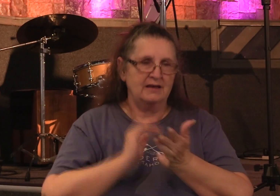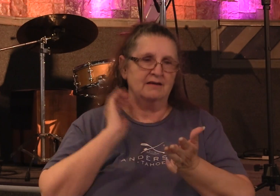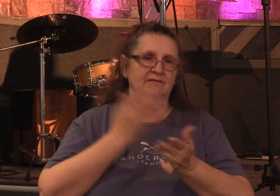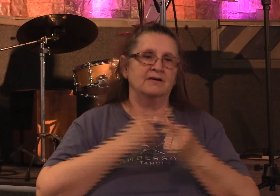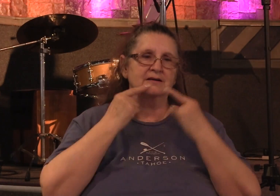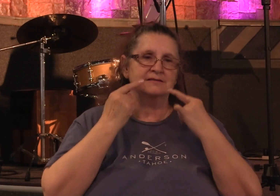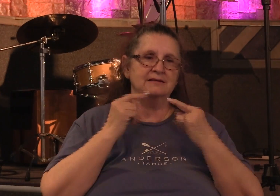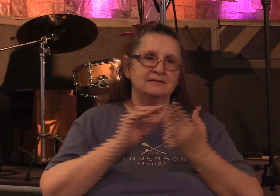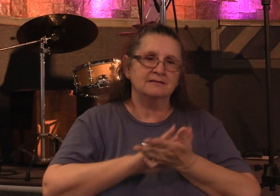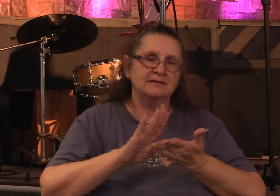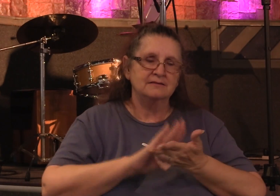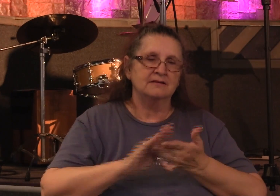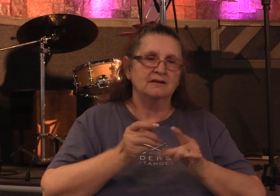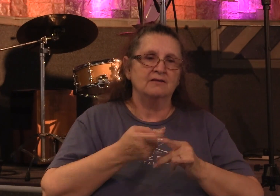cleanse us from all unrighteousness